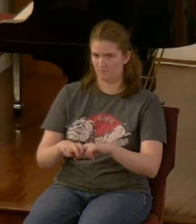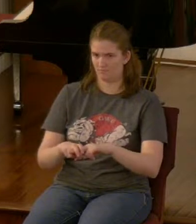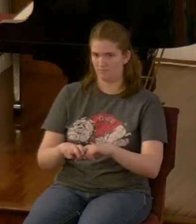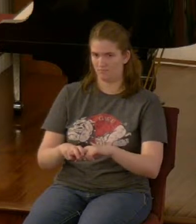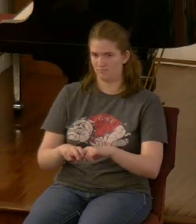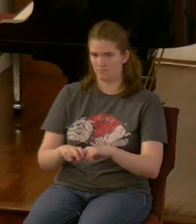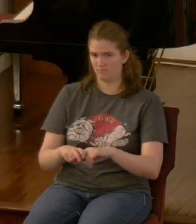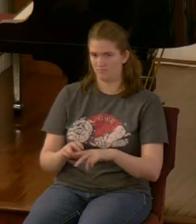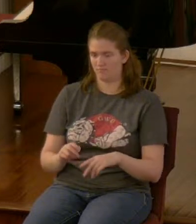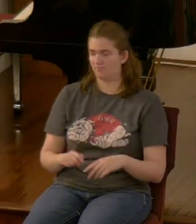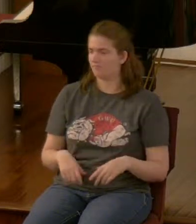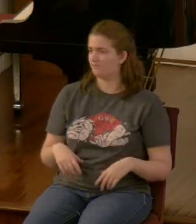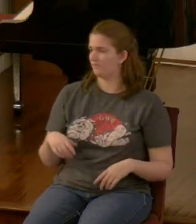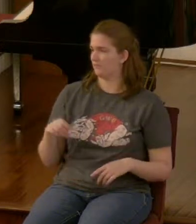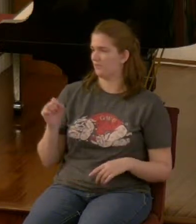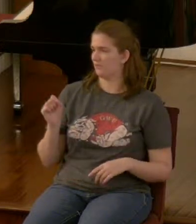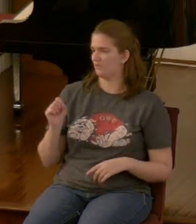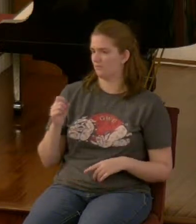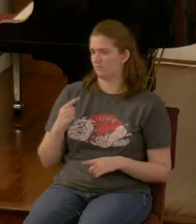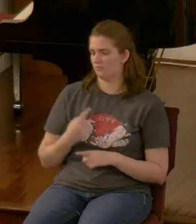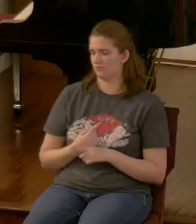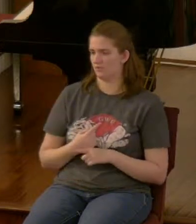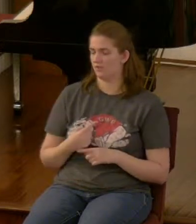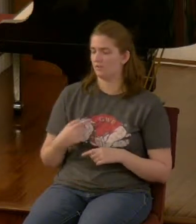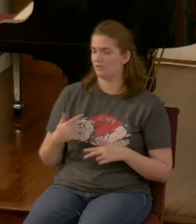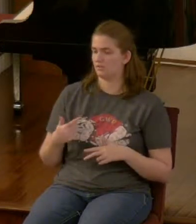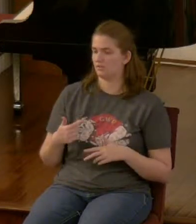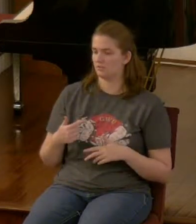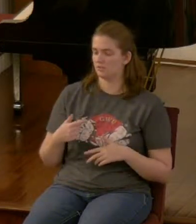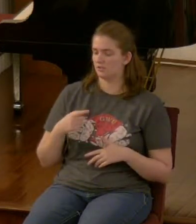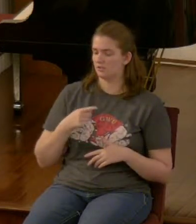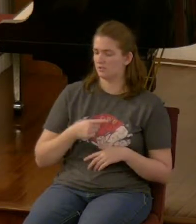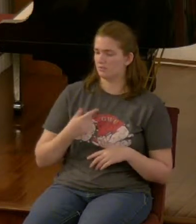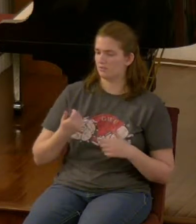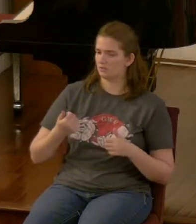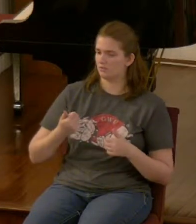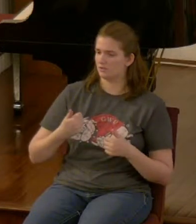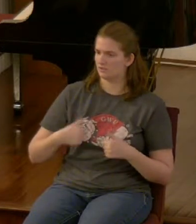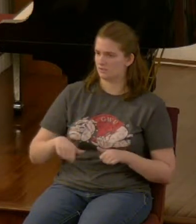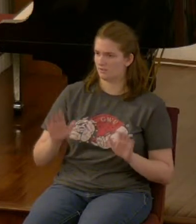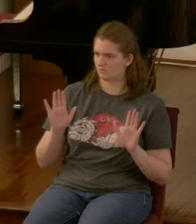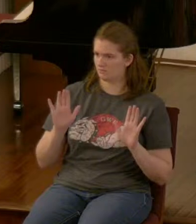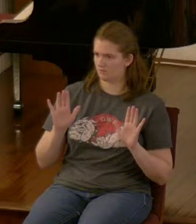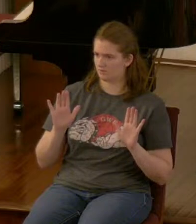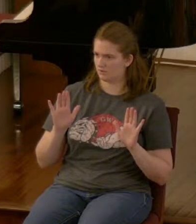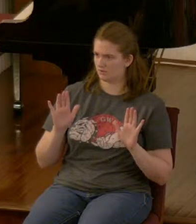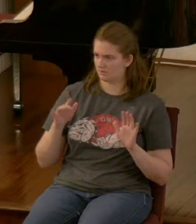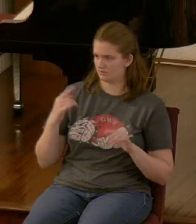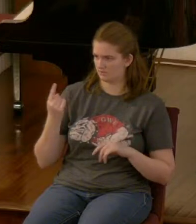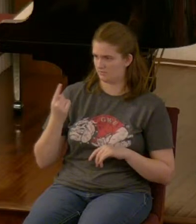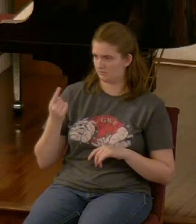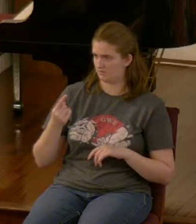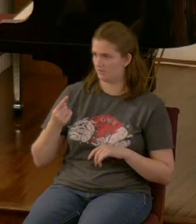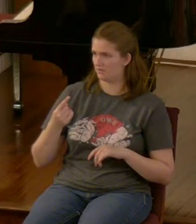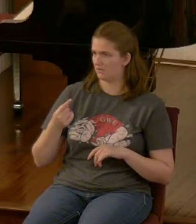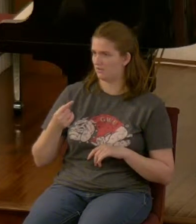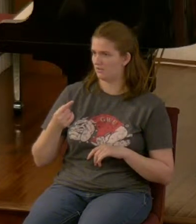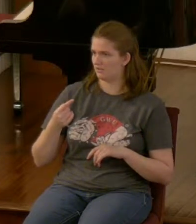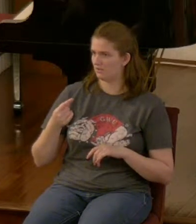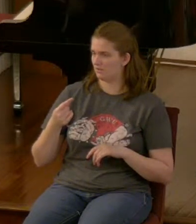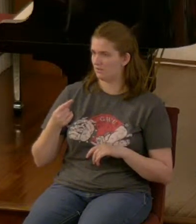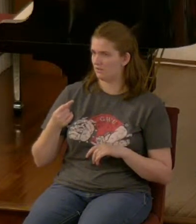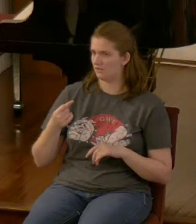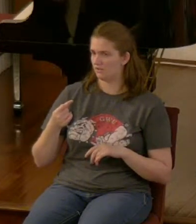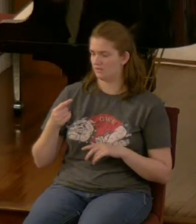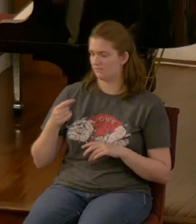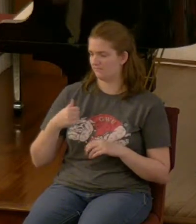and he's going to sacrifice something that God has said should never be sacrificed to